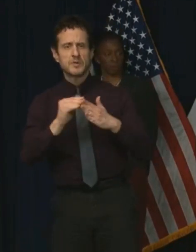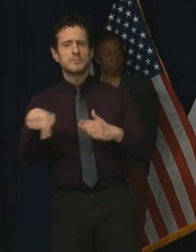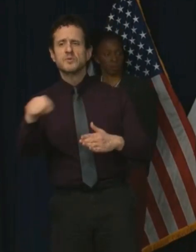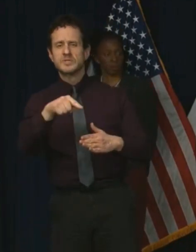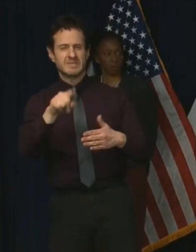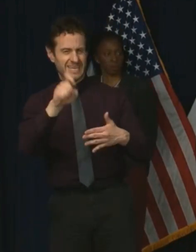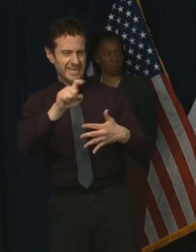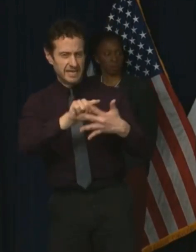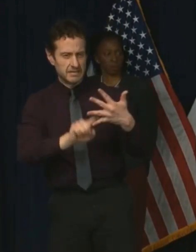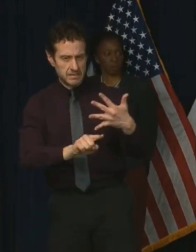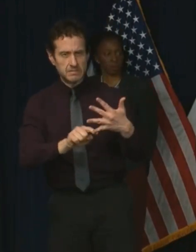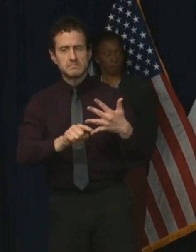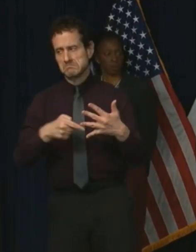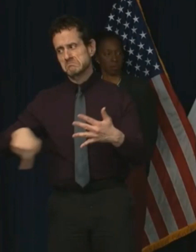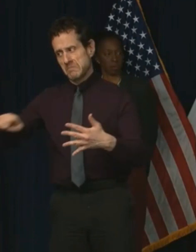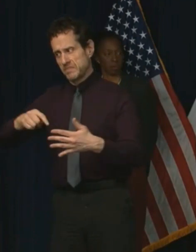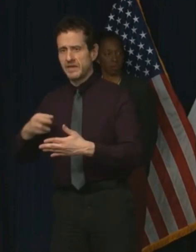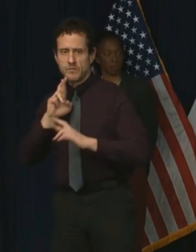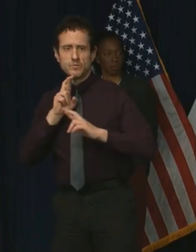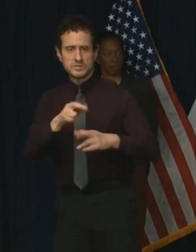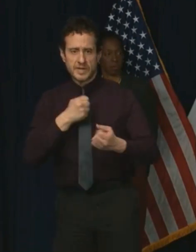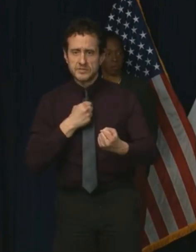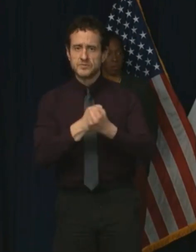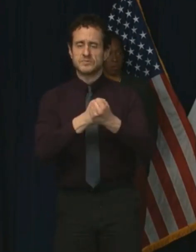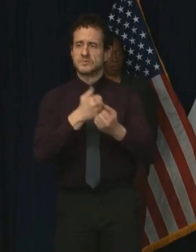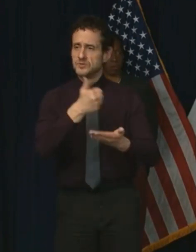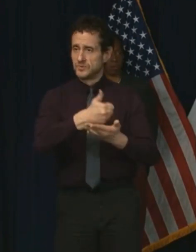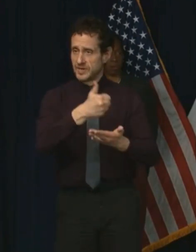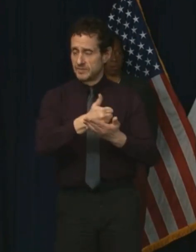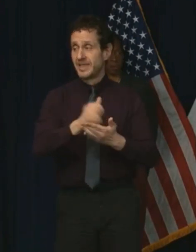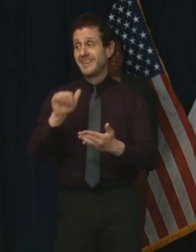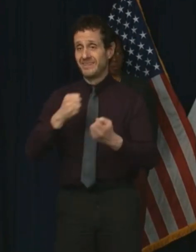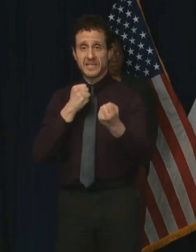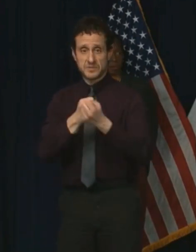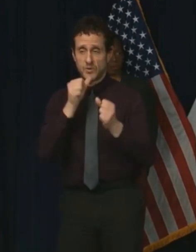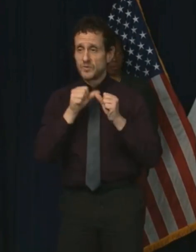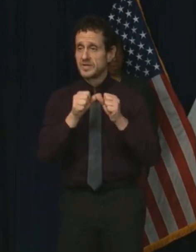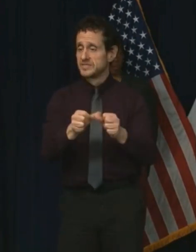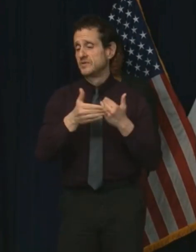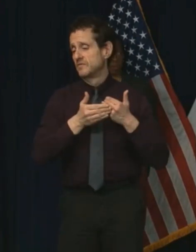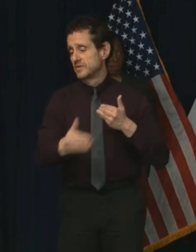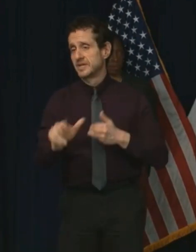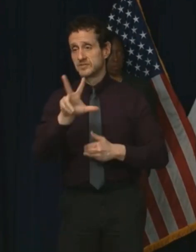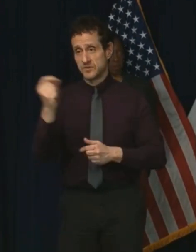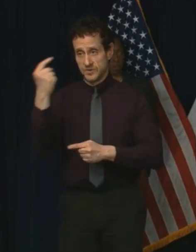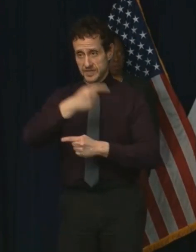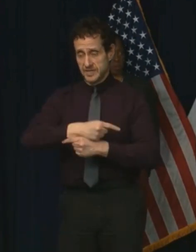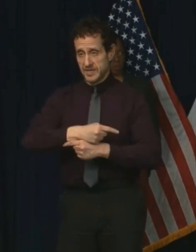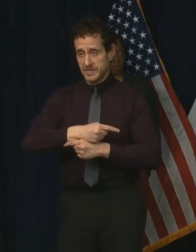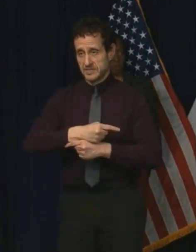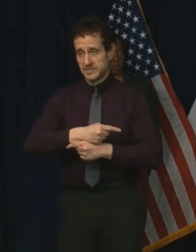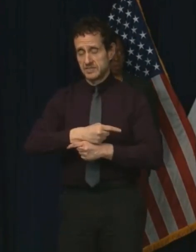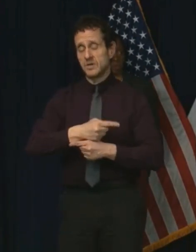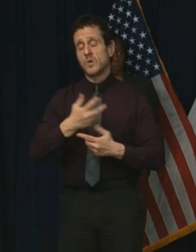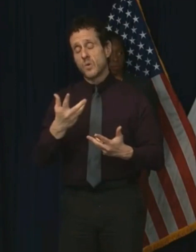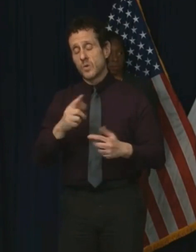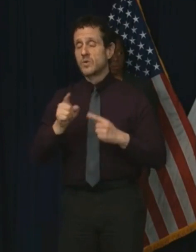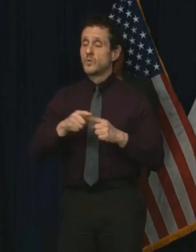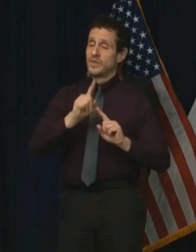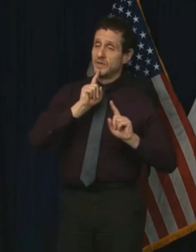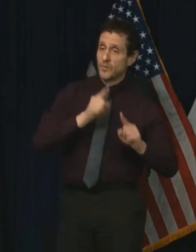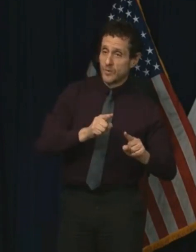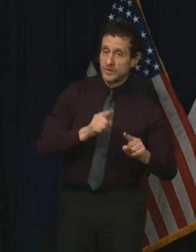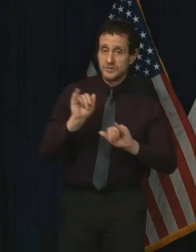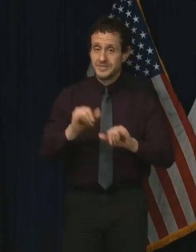during these past 10 days. That will continue through the next 30 days, or sooner or later, as